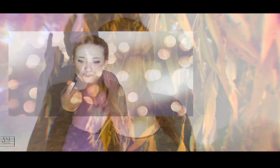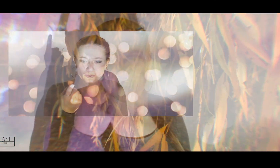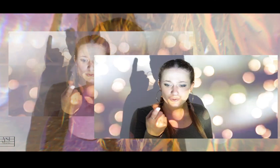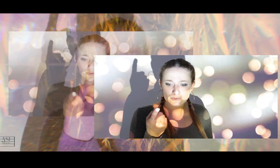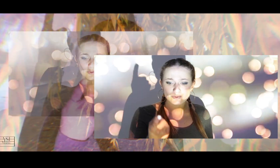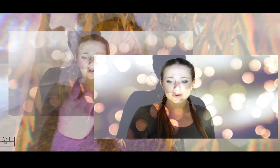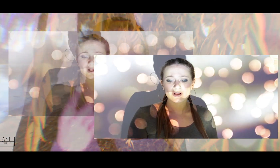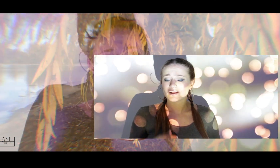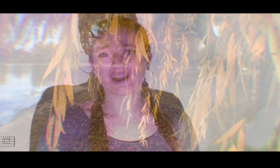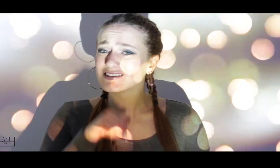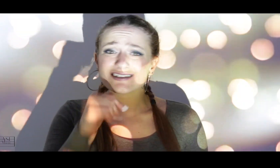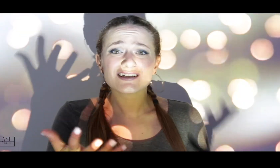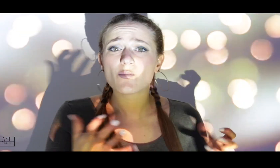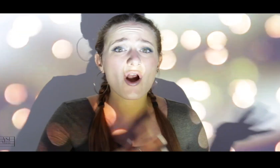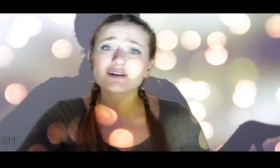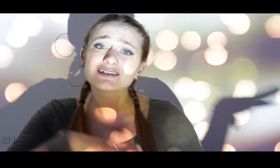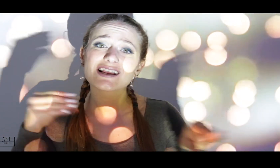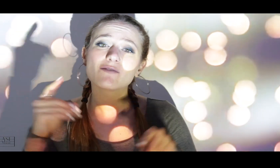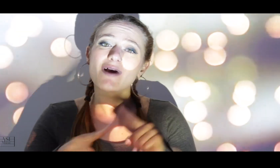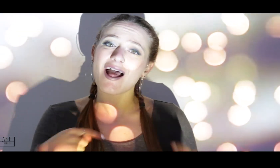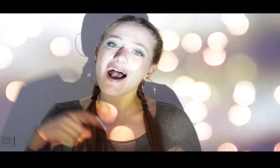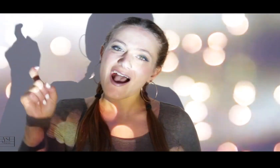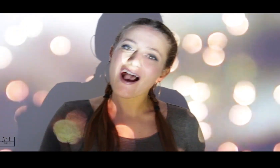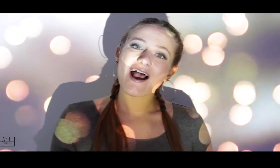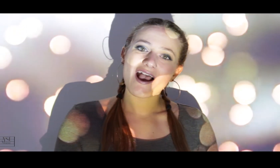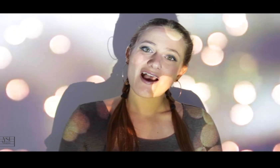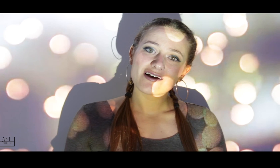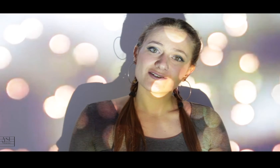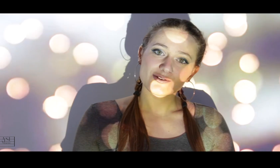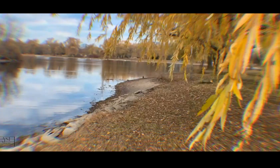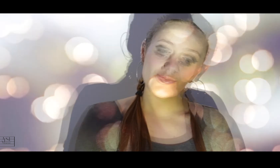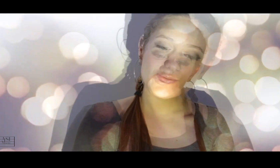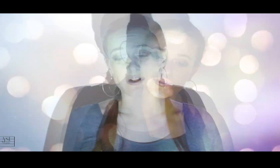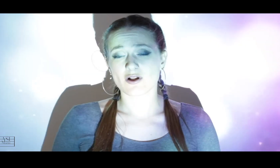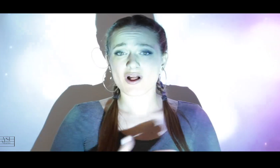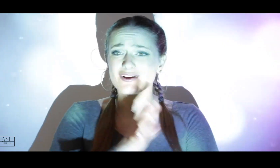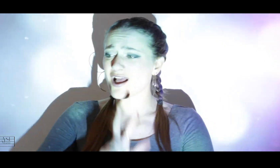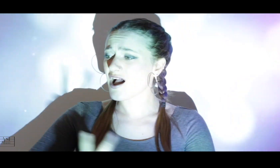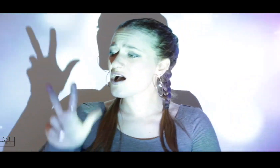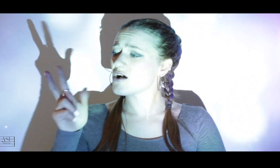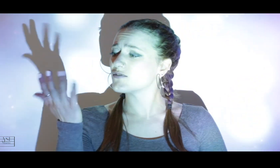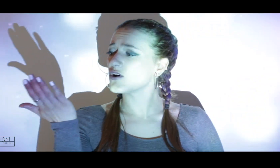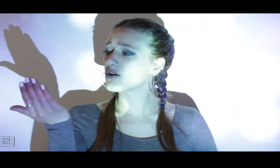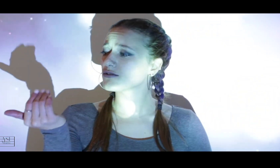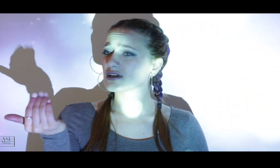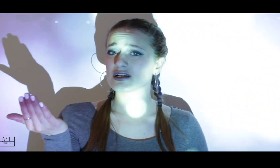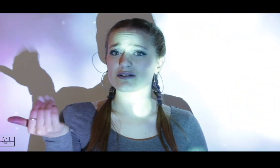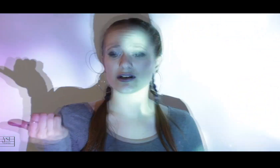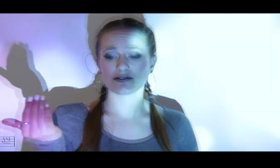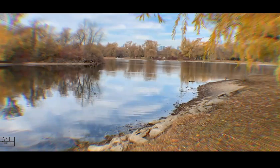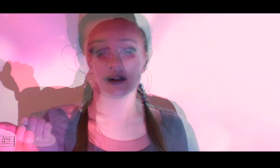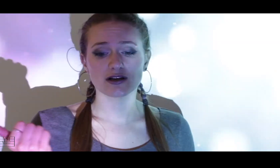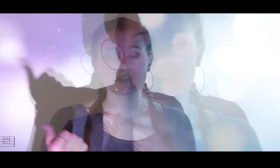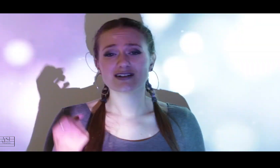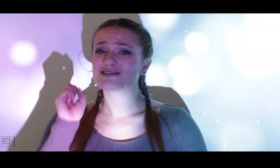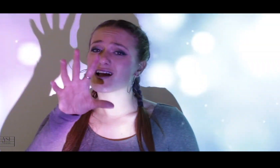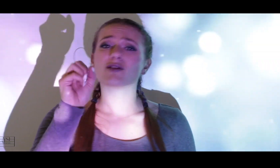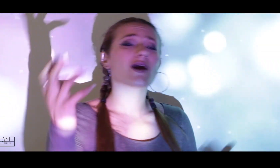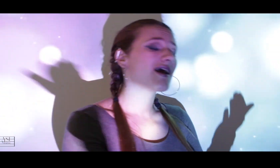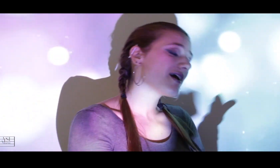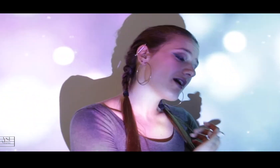had to Didn't wanna leave, I had to It's a quarter, wrapped up three